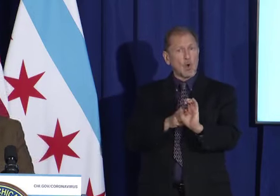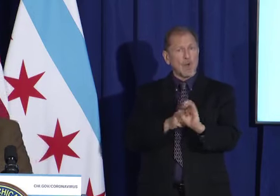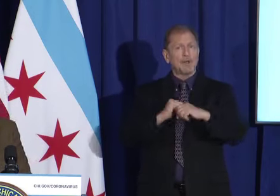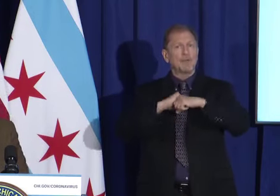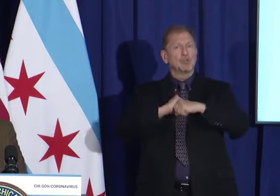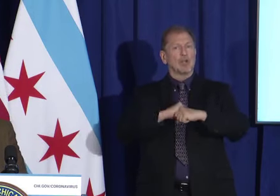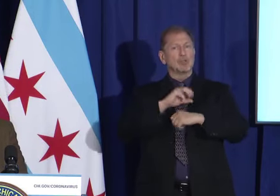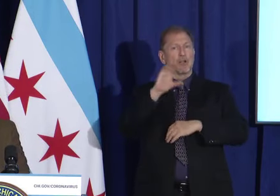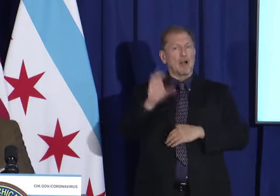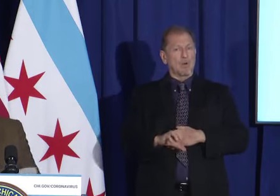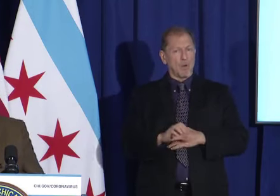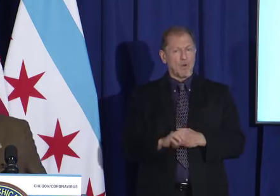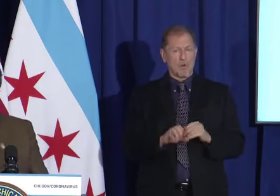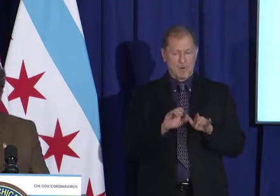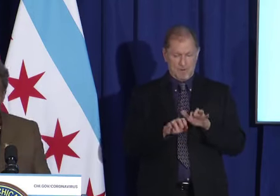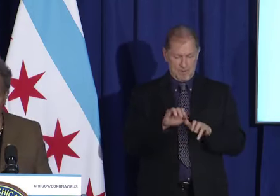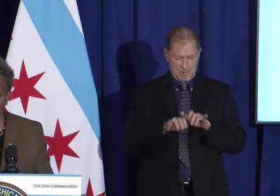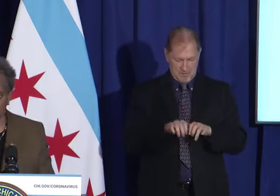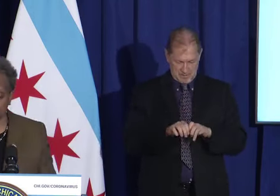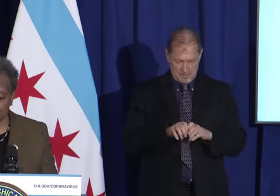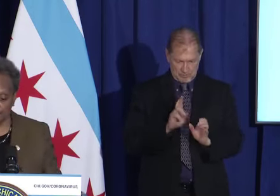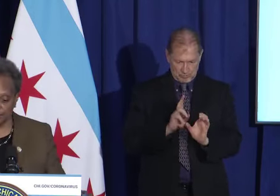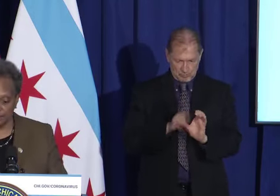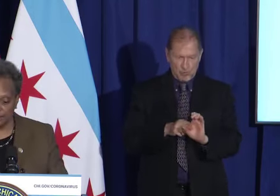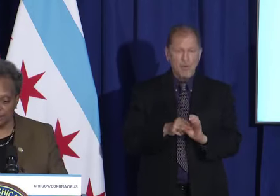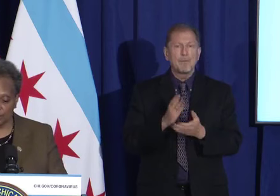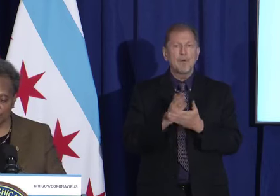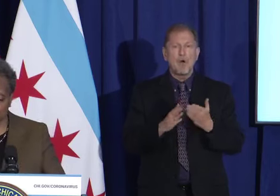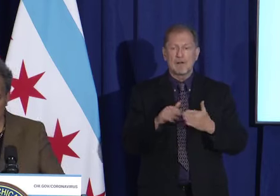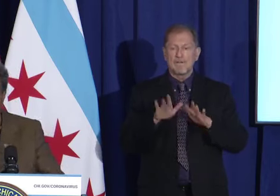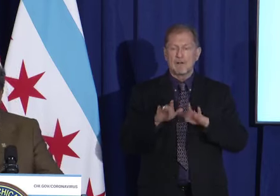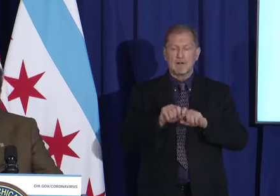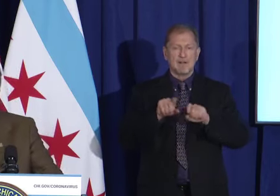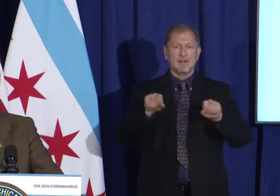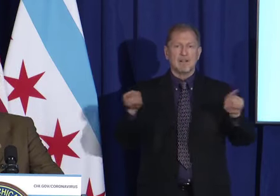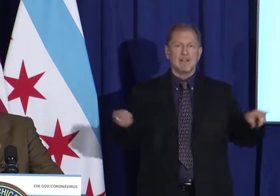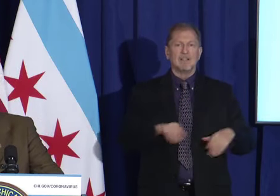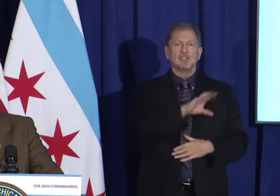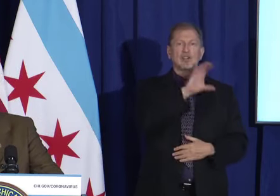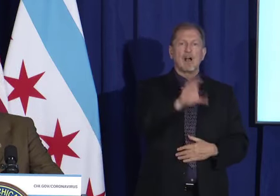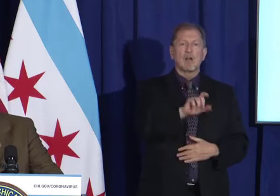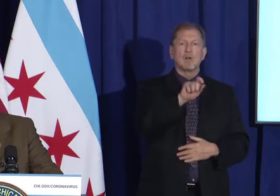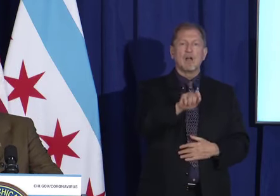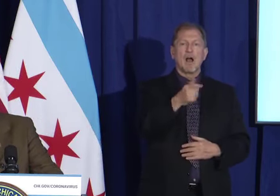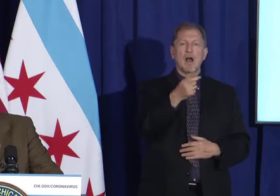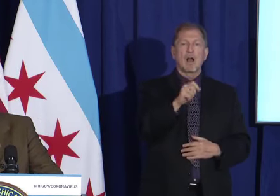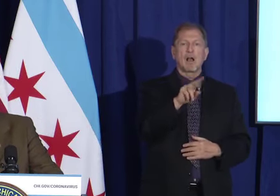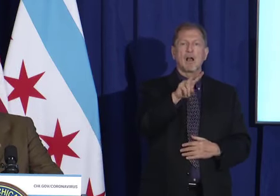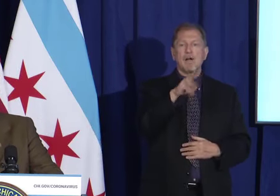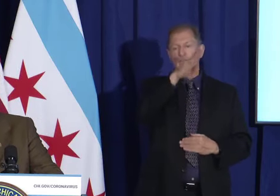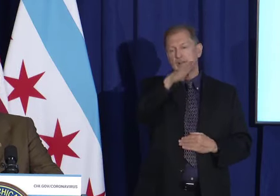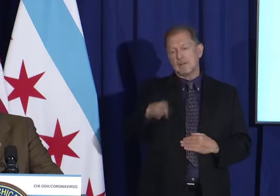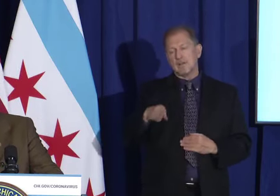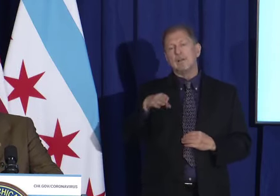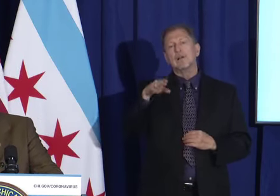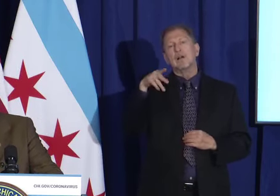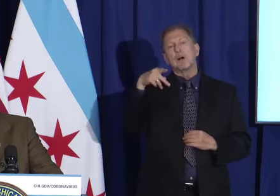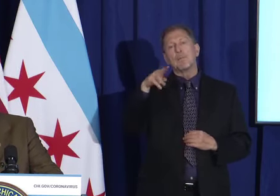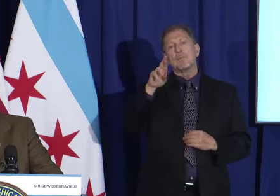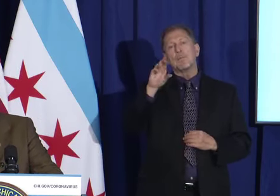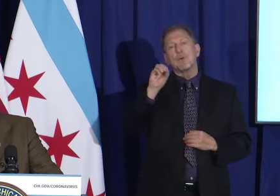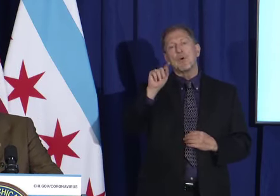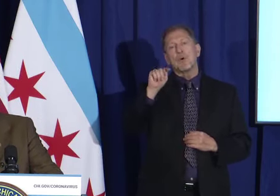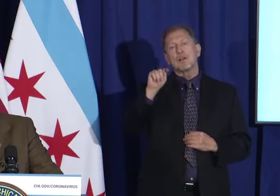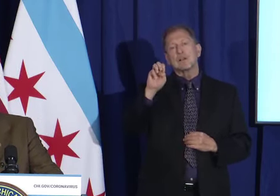through online and become part of the online team. Go to chicago.gov forward slash protect. That's chicago